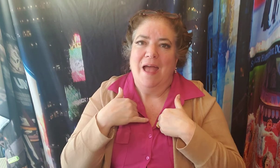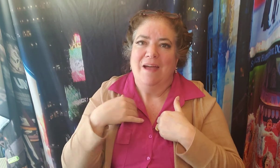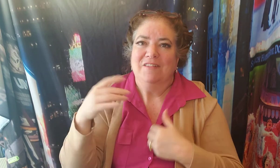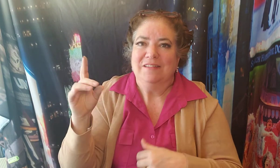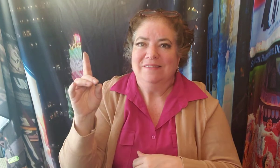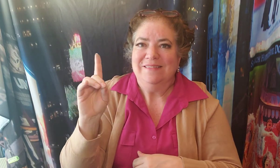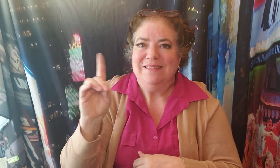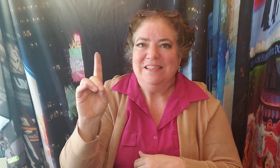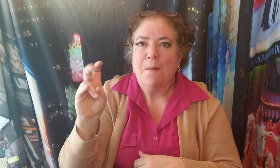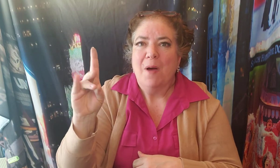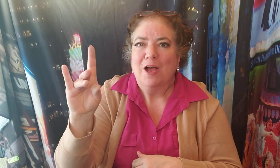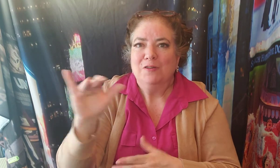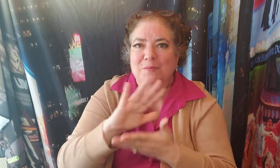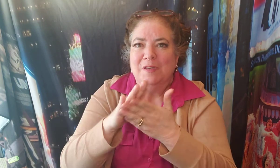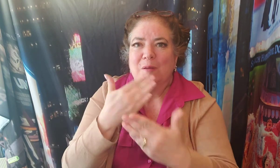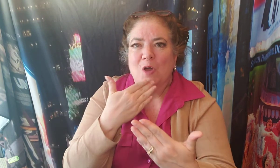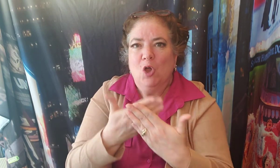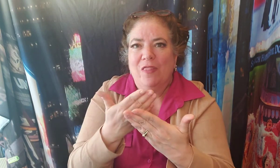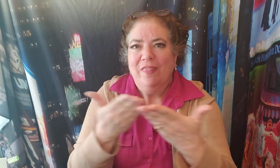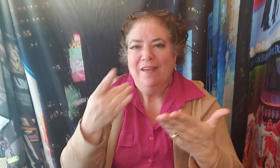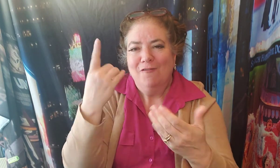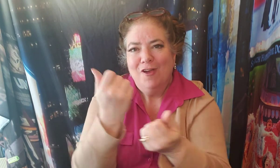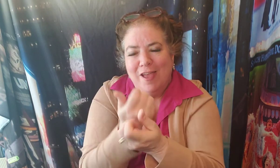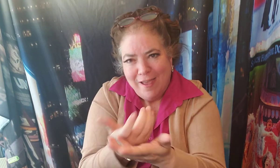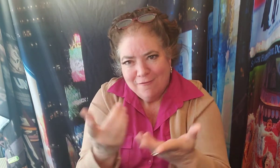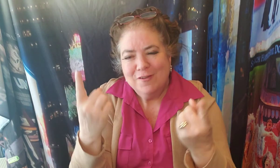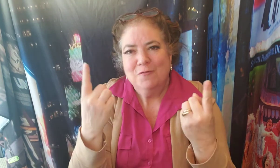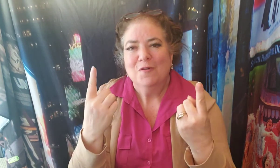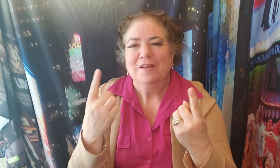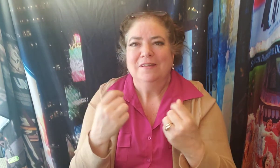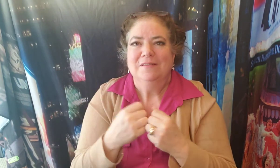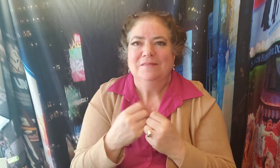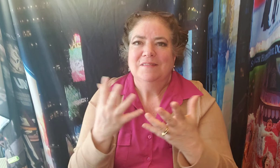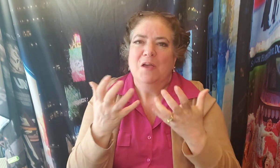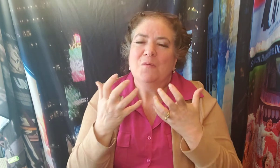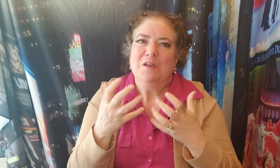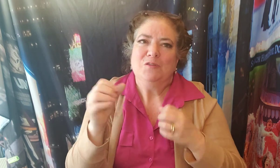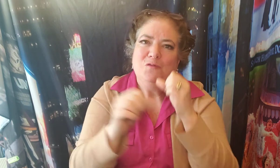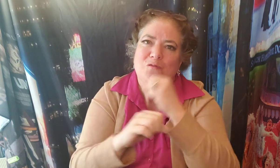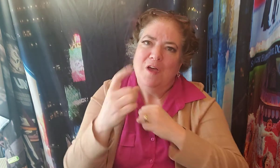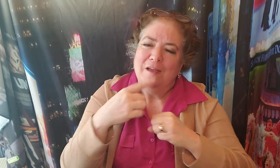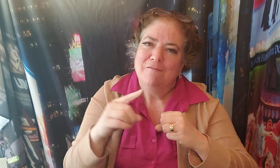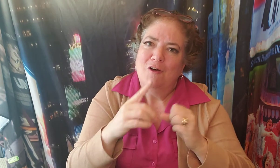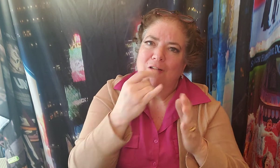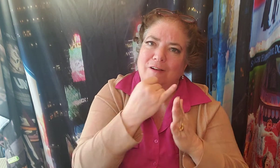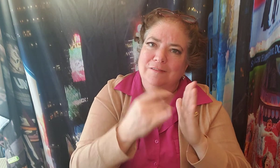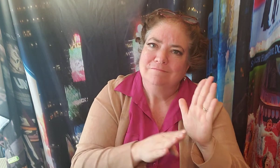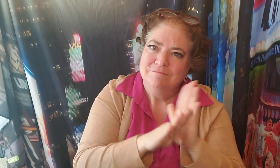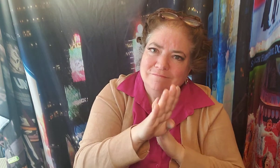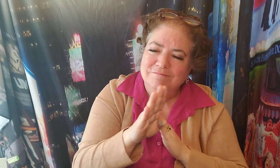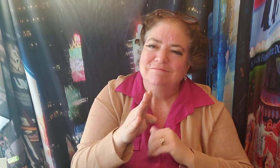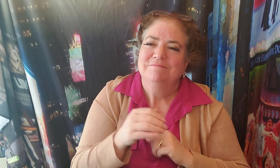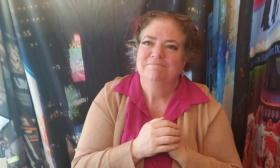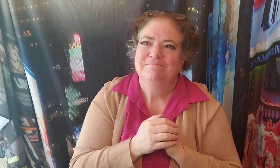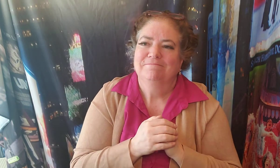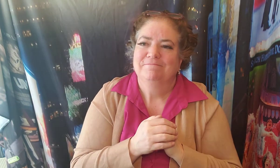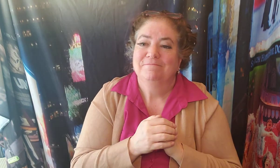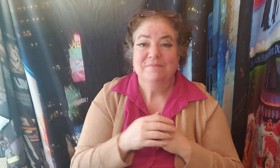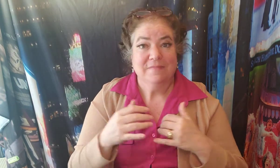thing For everyone So what I'd like to ask you to do Is we're going to get back Into our regular groove